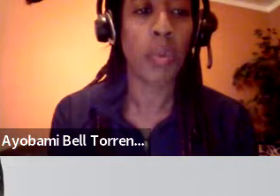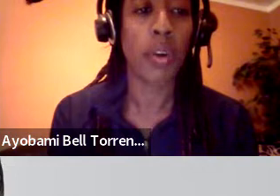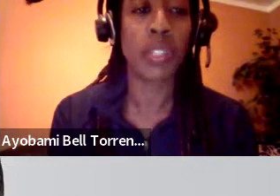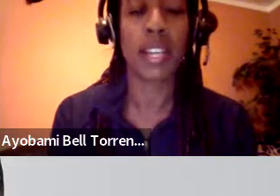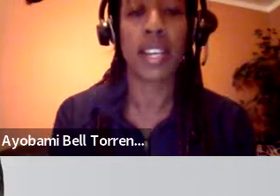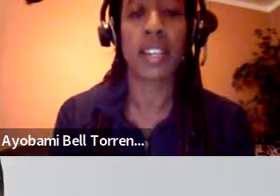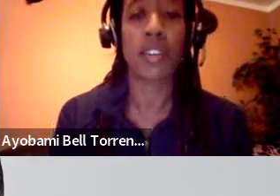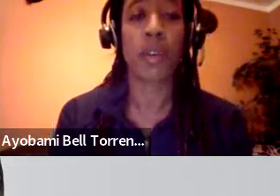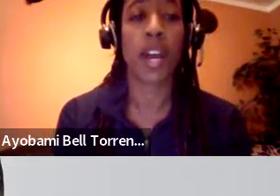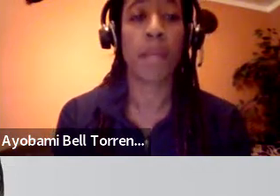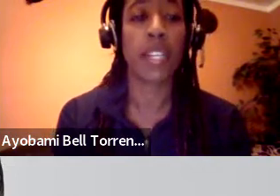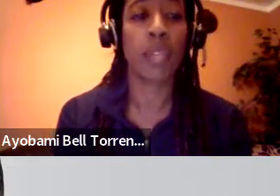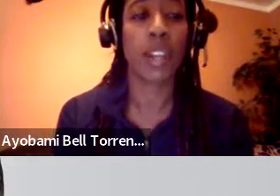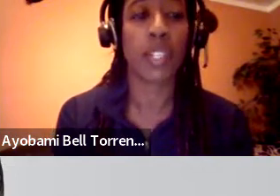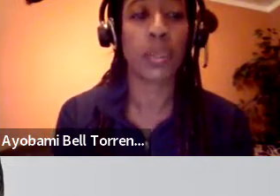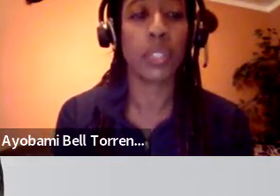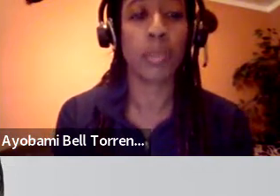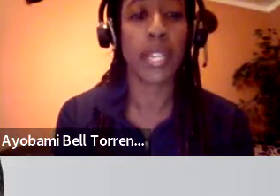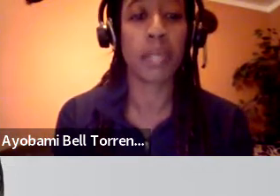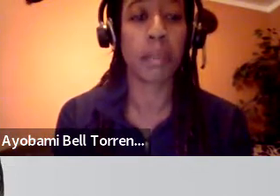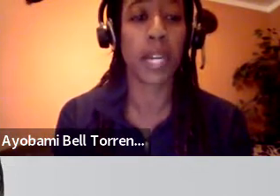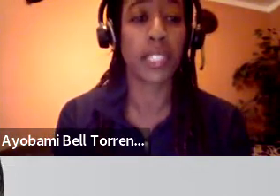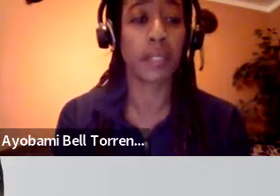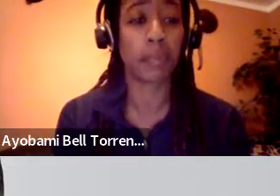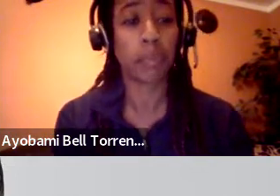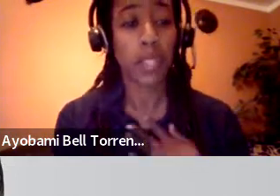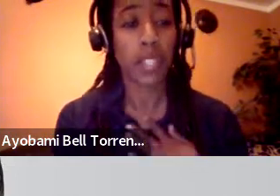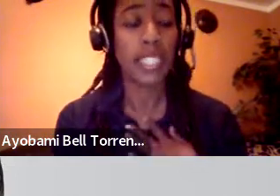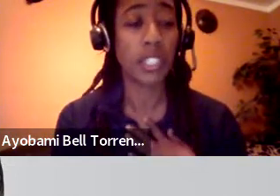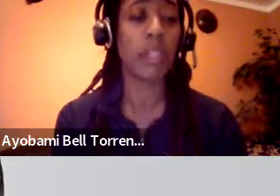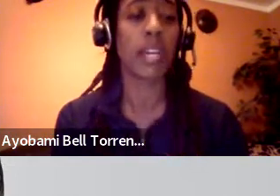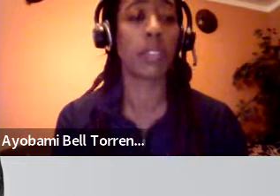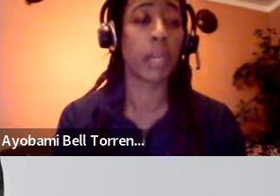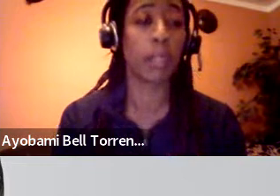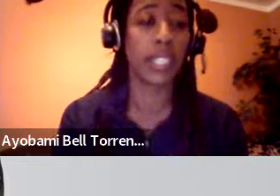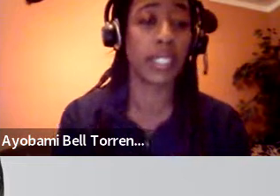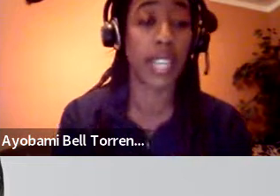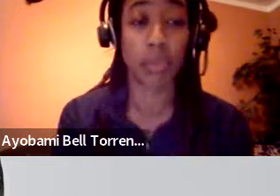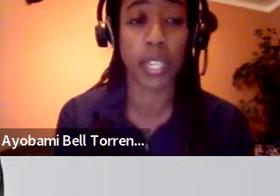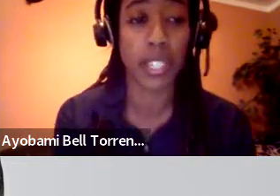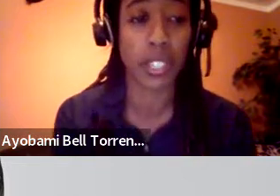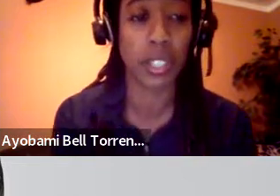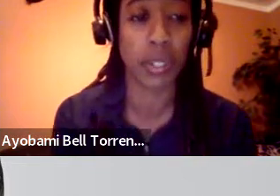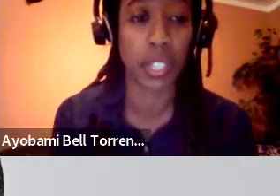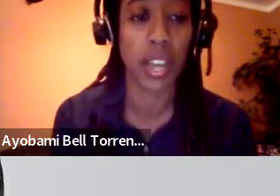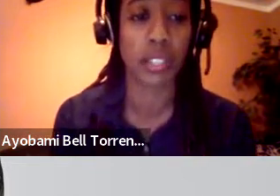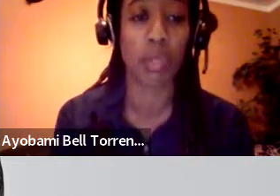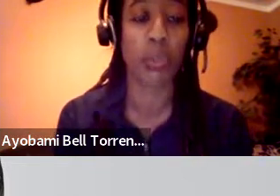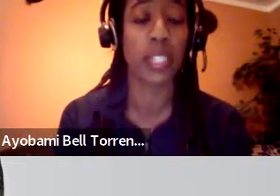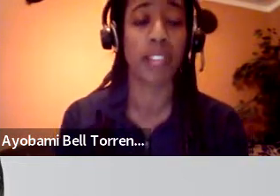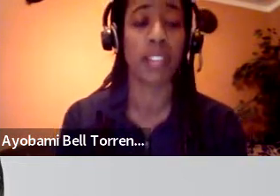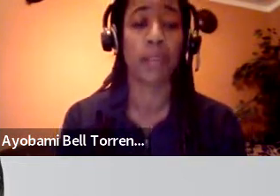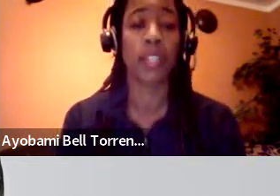We will be hosting another meeting regarding the coolest replacement project, excuse me, that will take place next week, actually, Thursday,